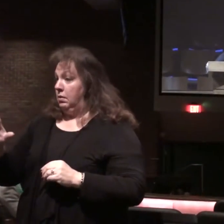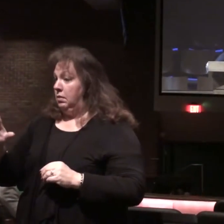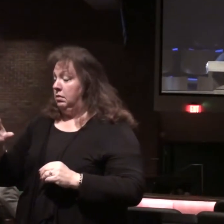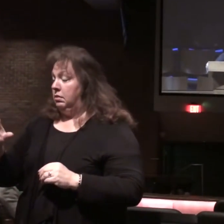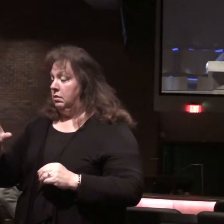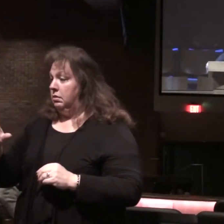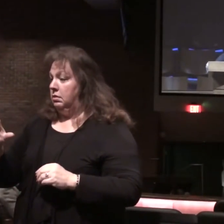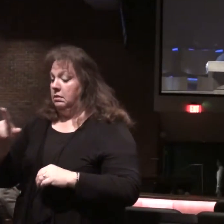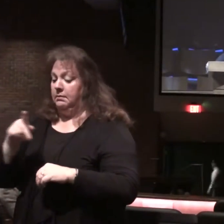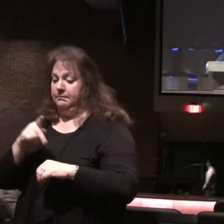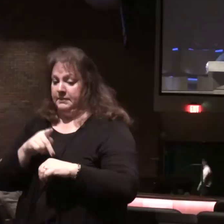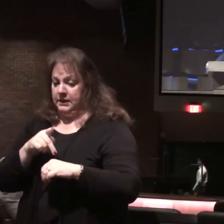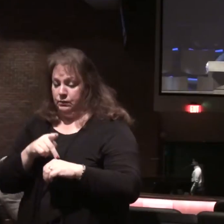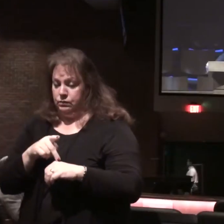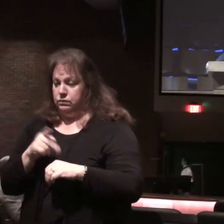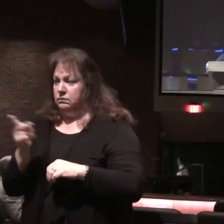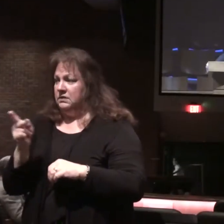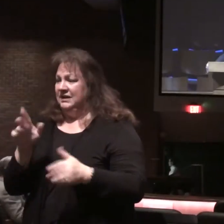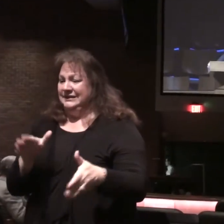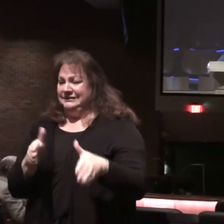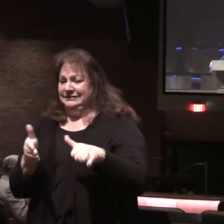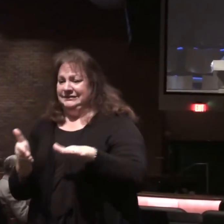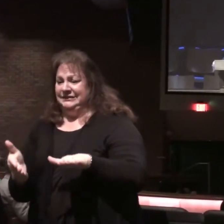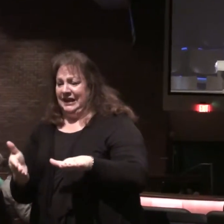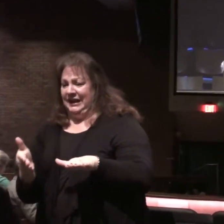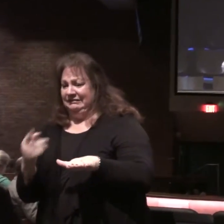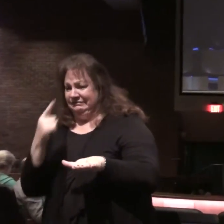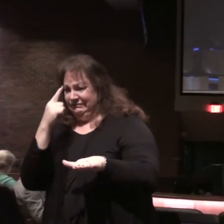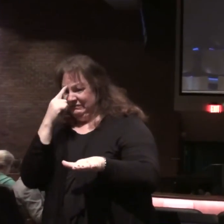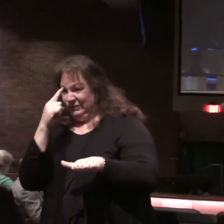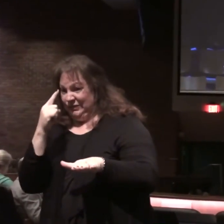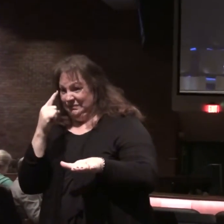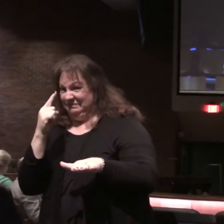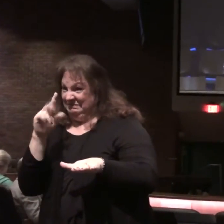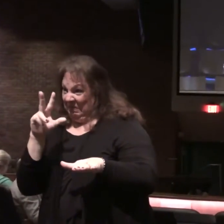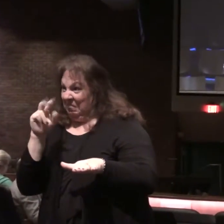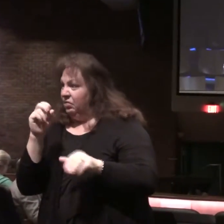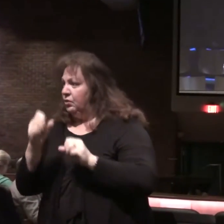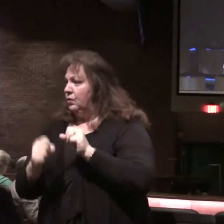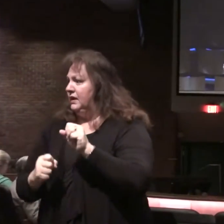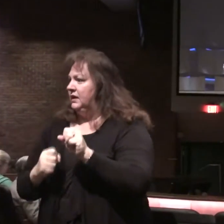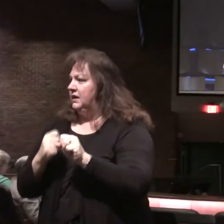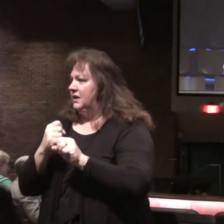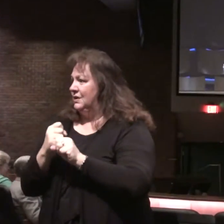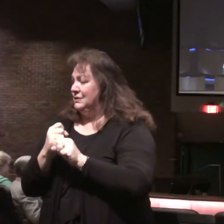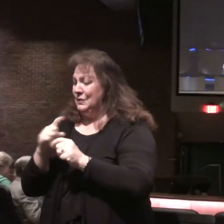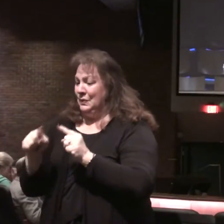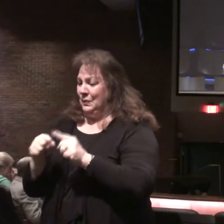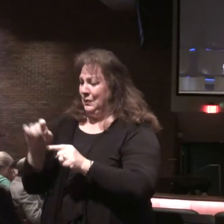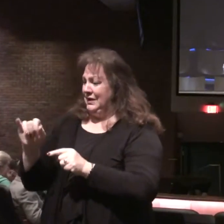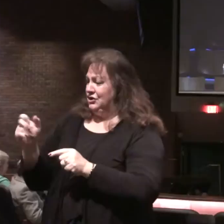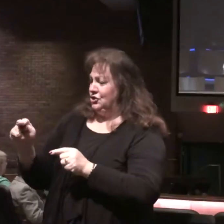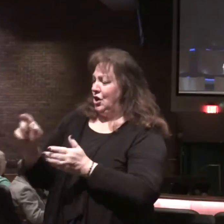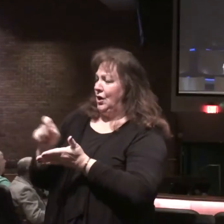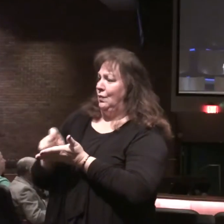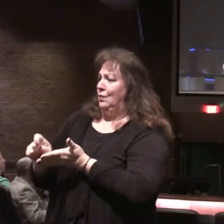the Apostle Peter, had been dead for almost 30 years when John writes this letter.